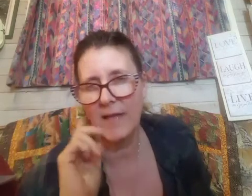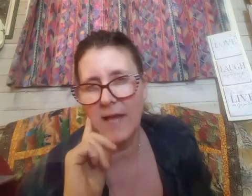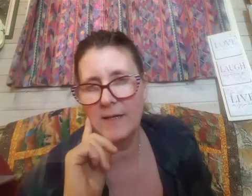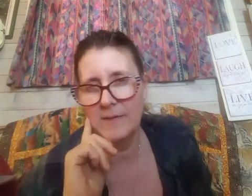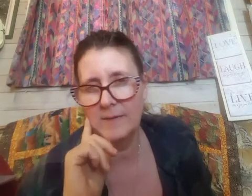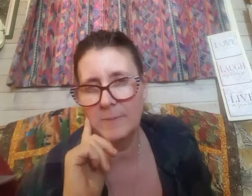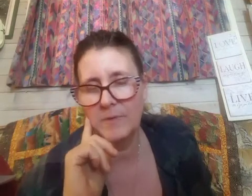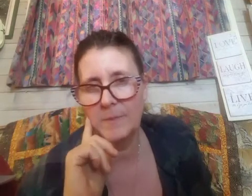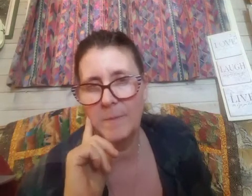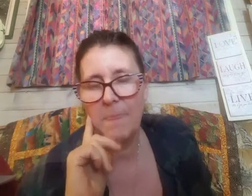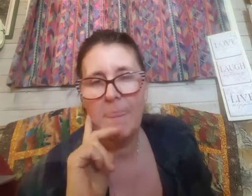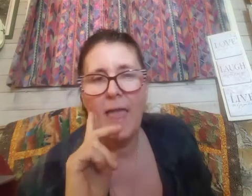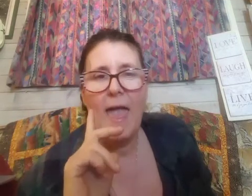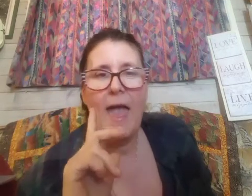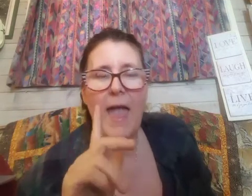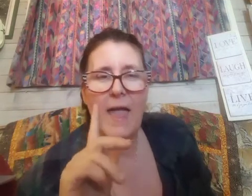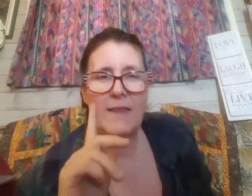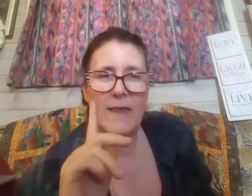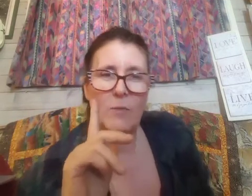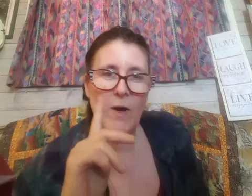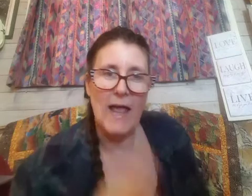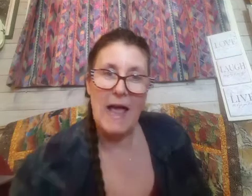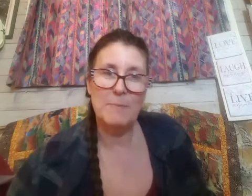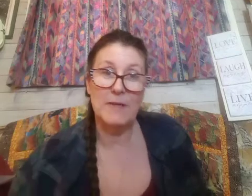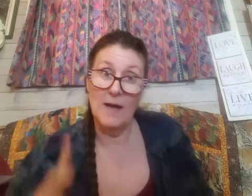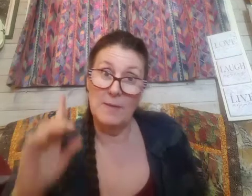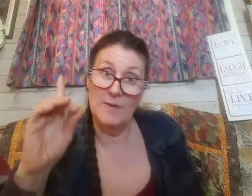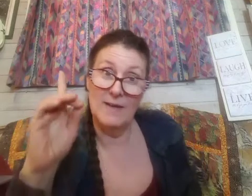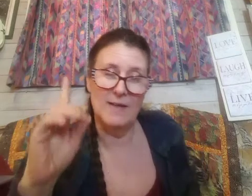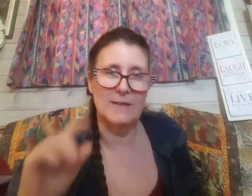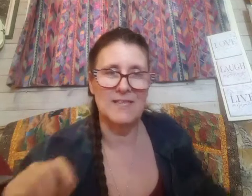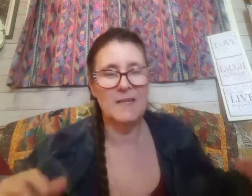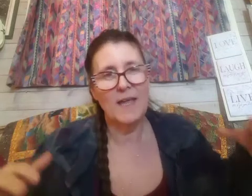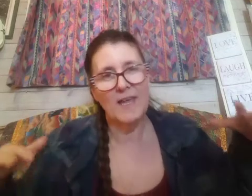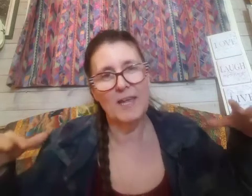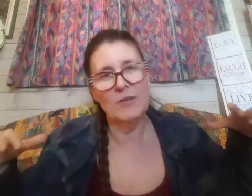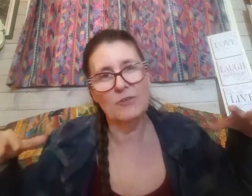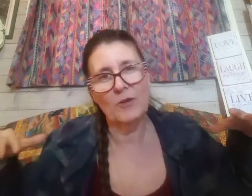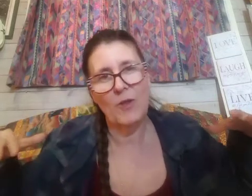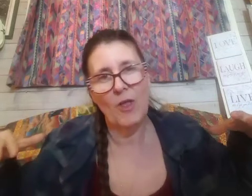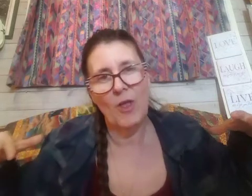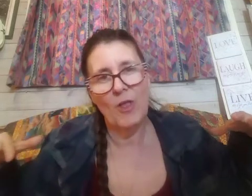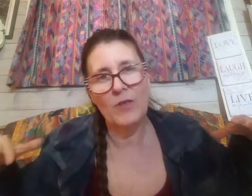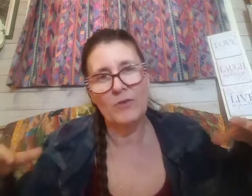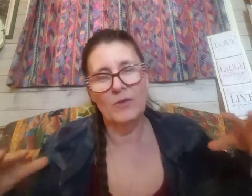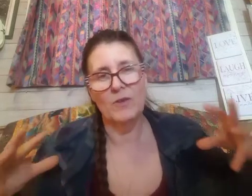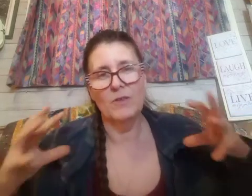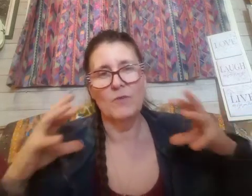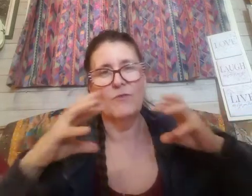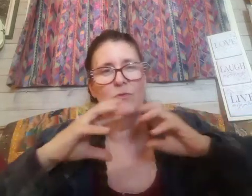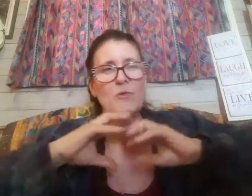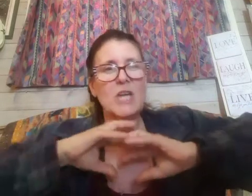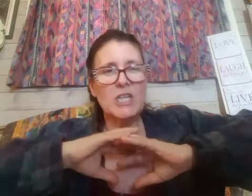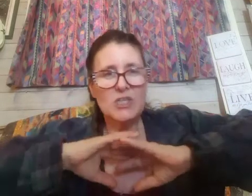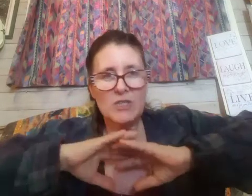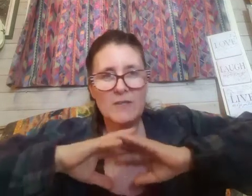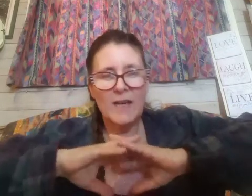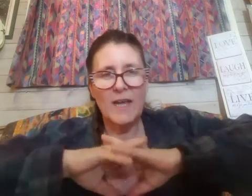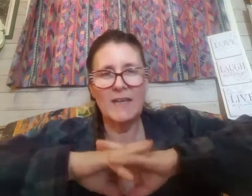cataclysms and then what happened hypothetically is the the the reach and